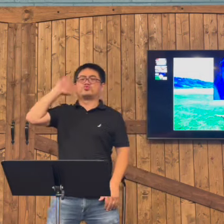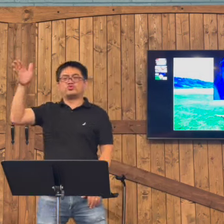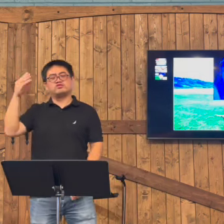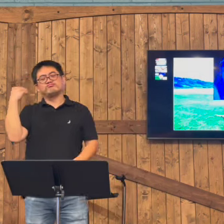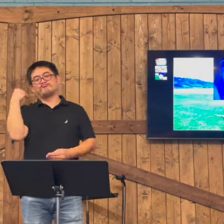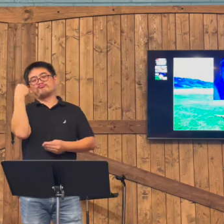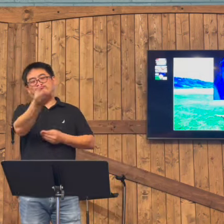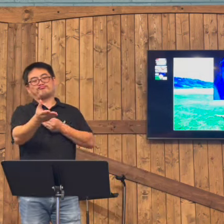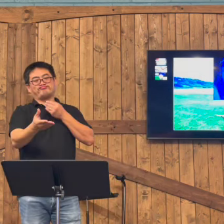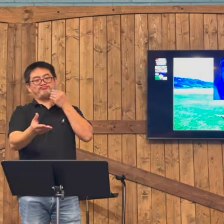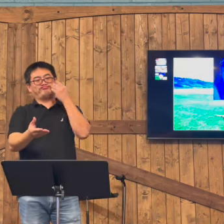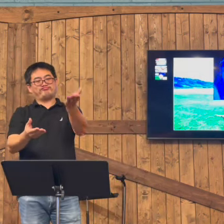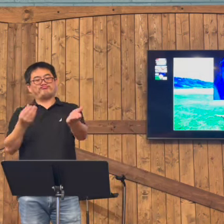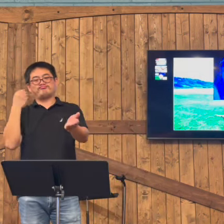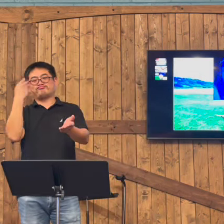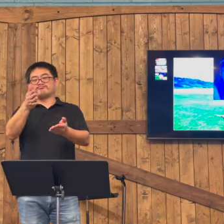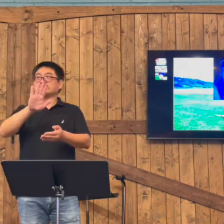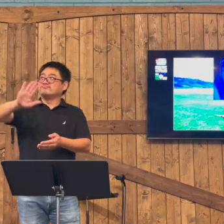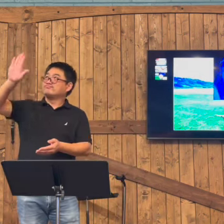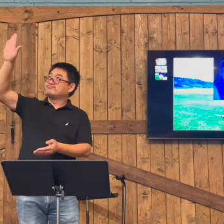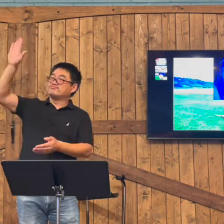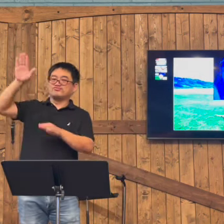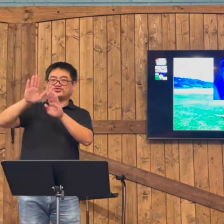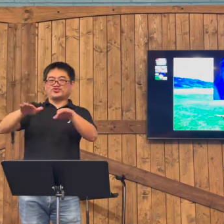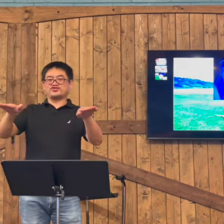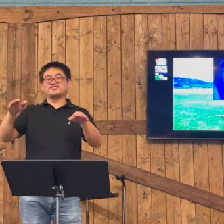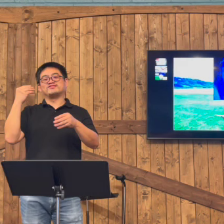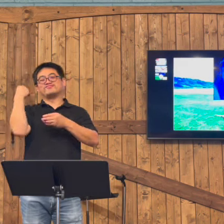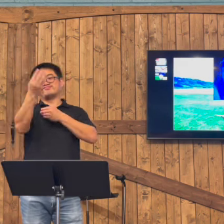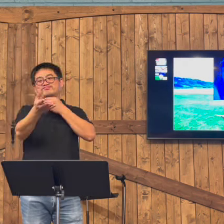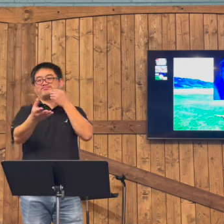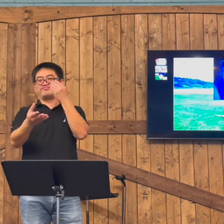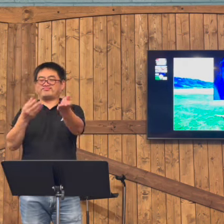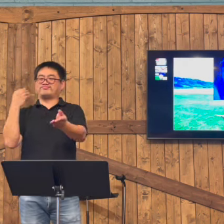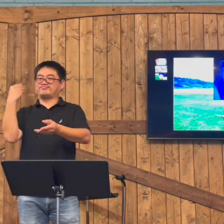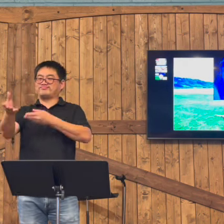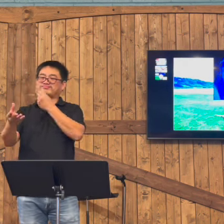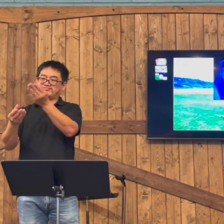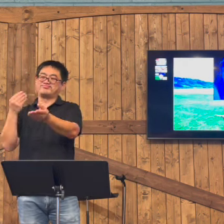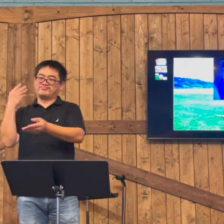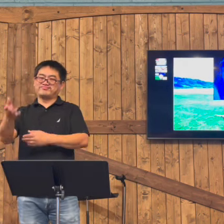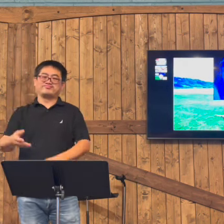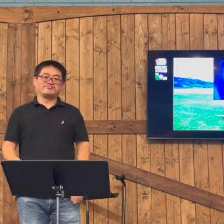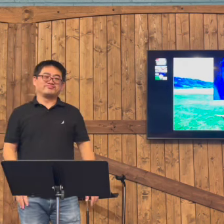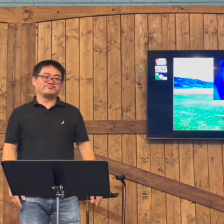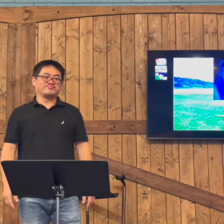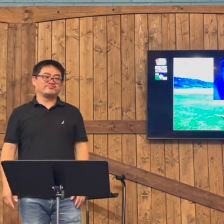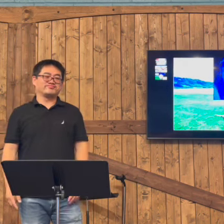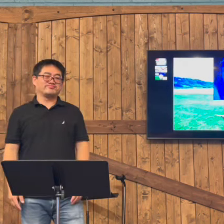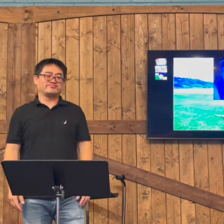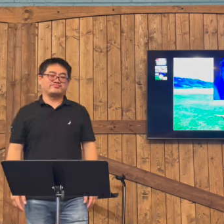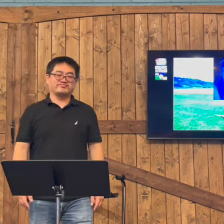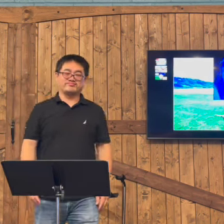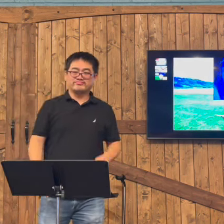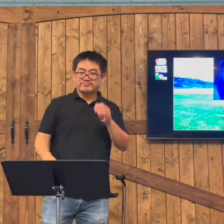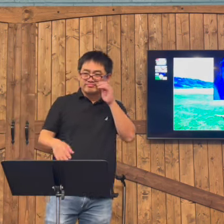And that you would follow him. God would be the provider. God would provide like a good father does to his children.